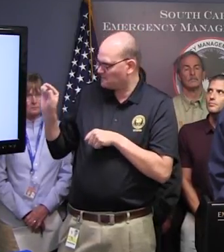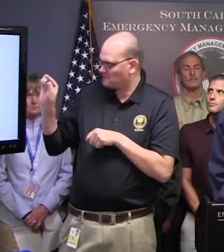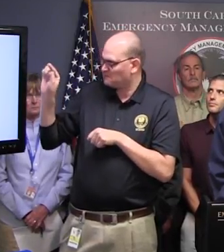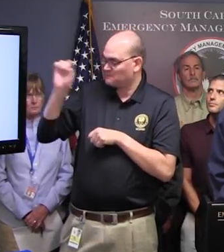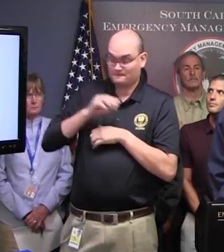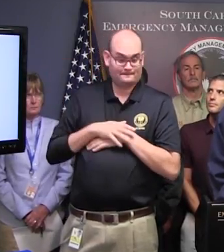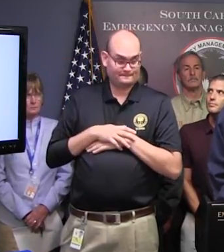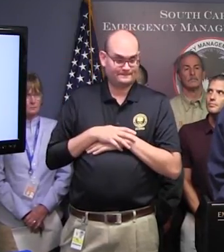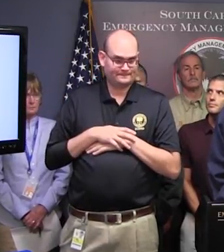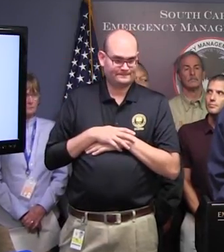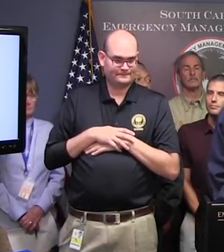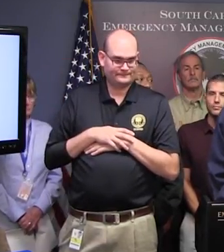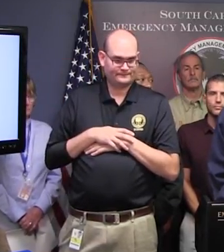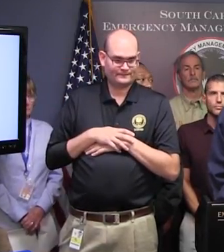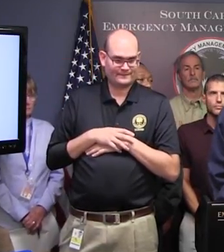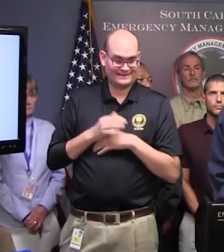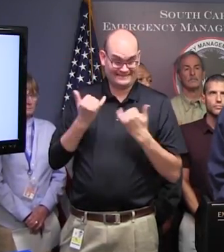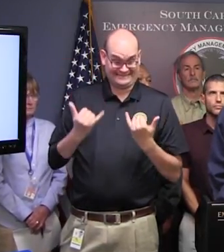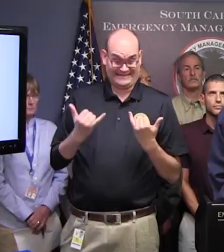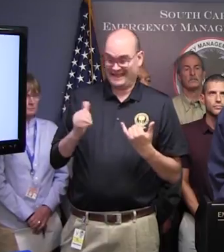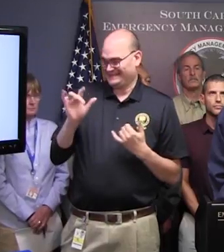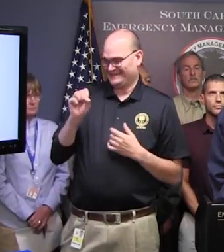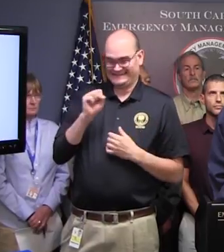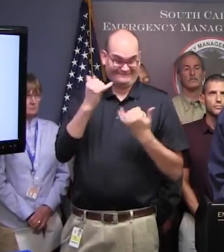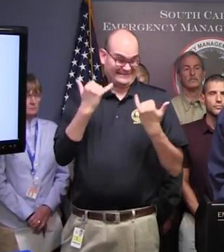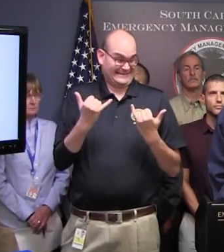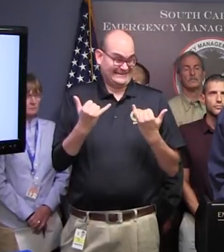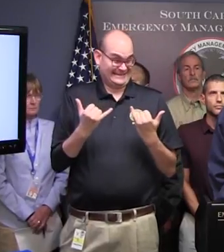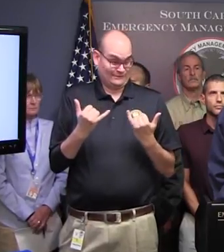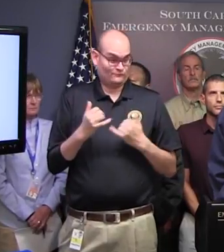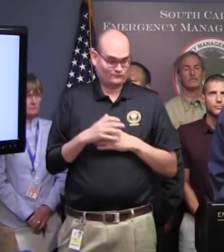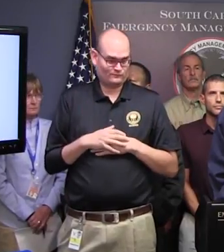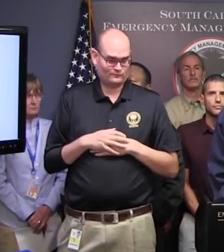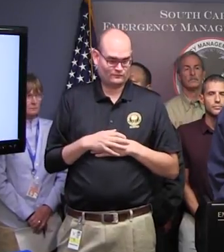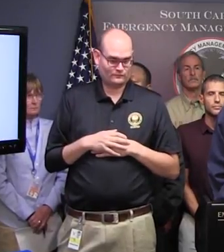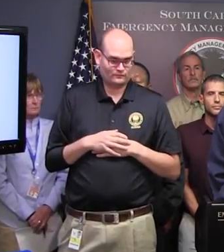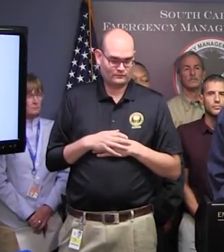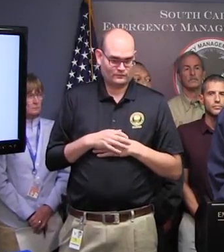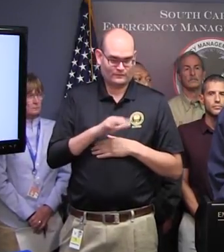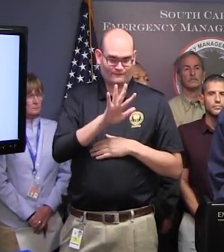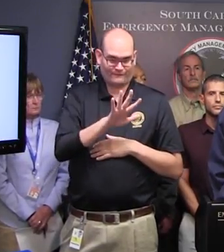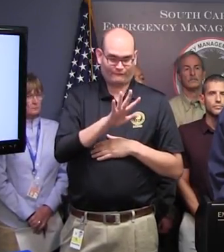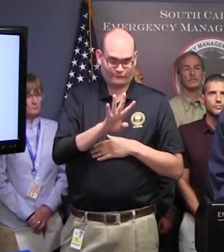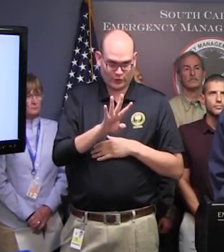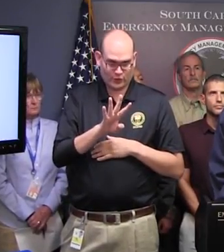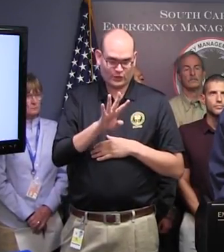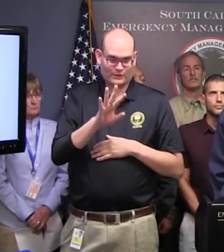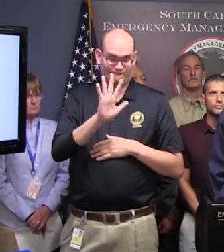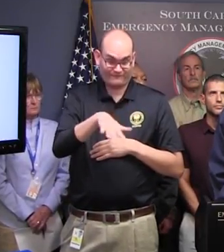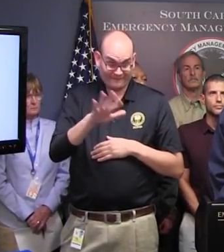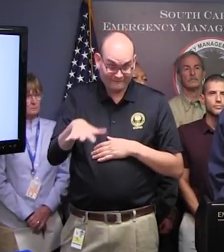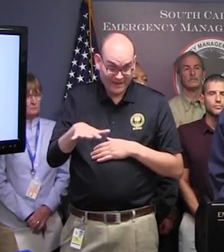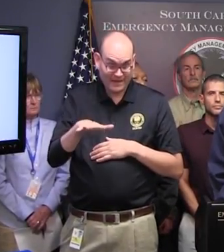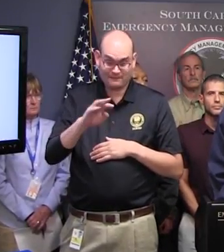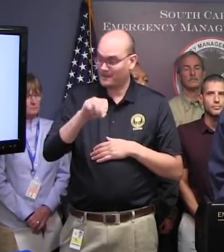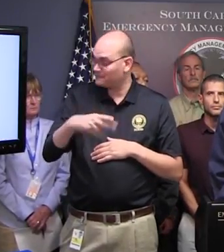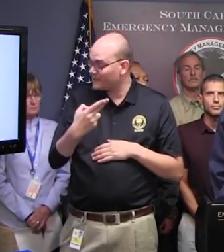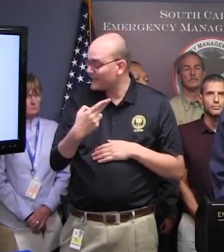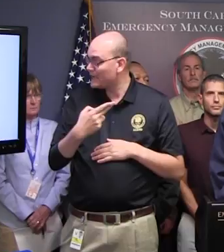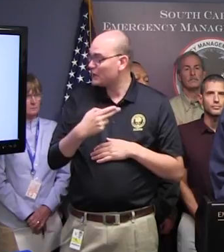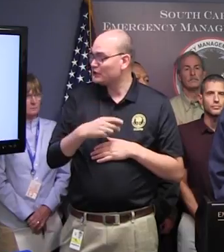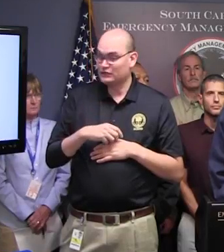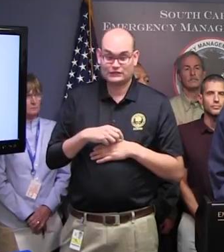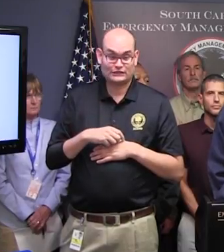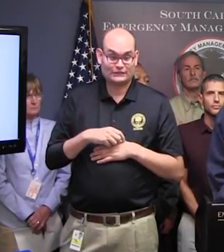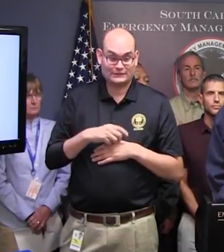higher than that. And you see there, they're up to 54, 55 miles an hour down on the lower, the South Carolina coast.